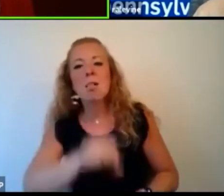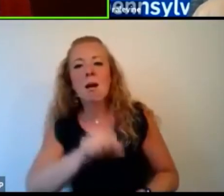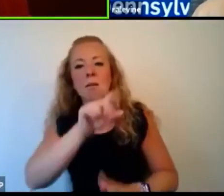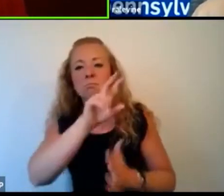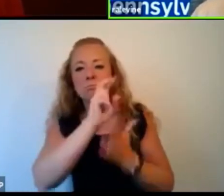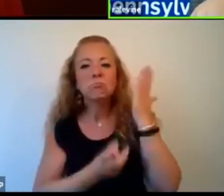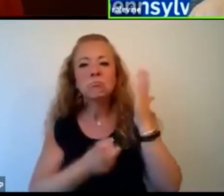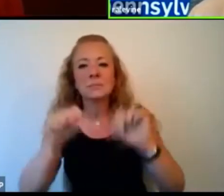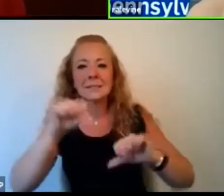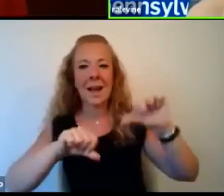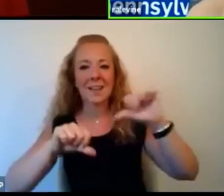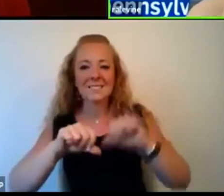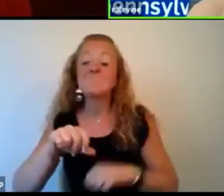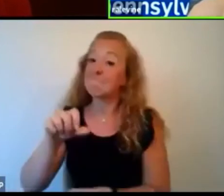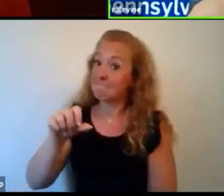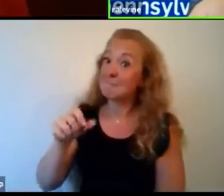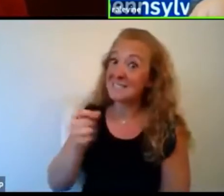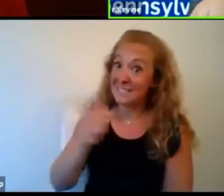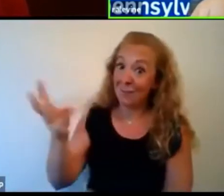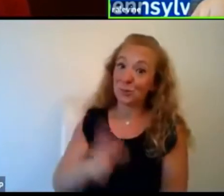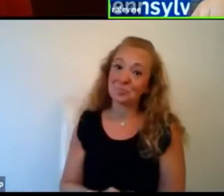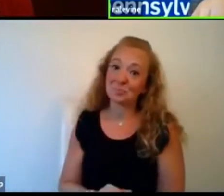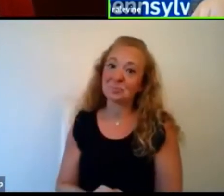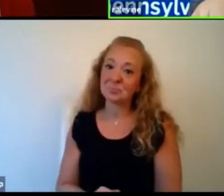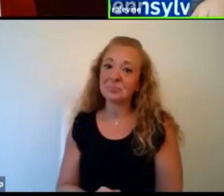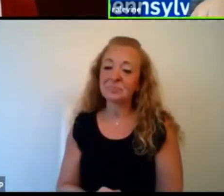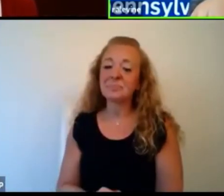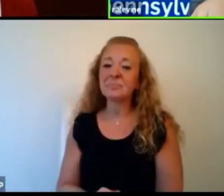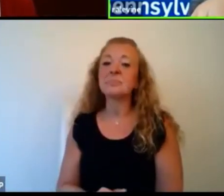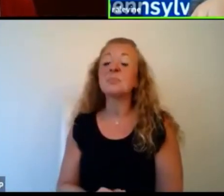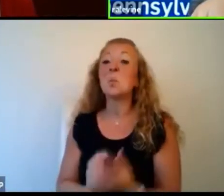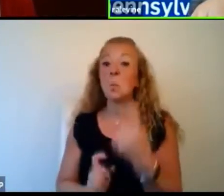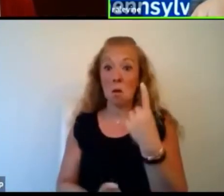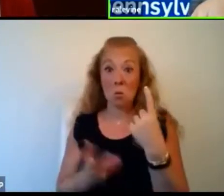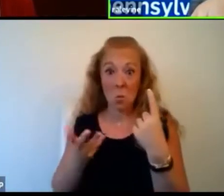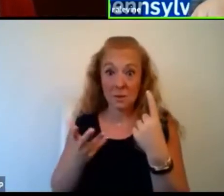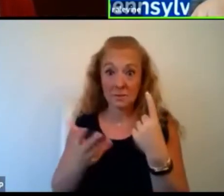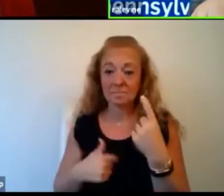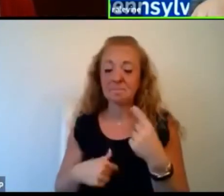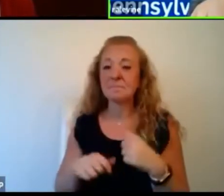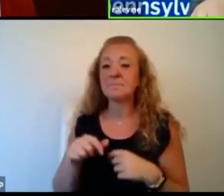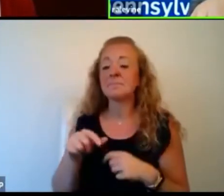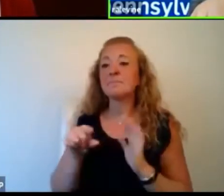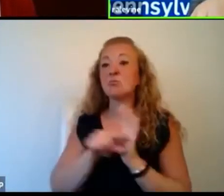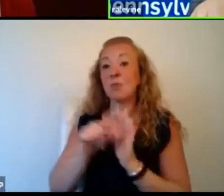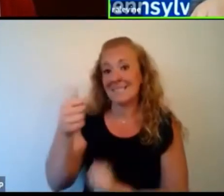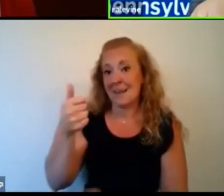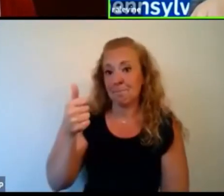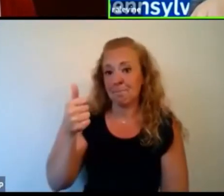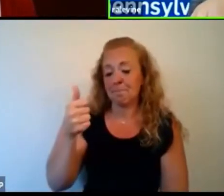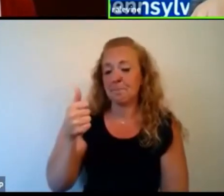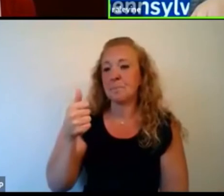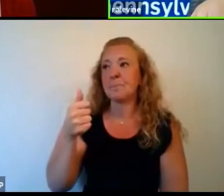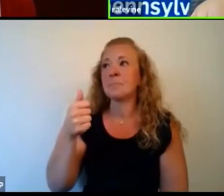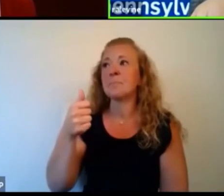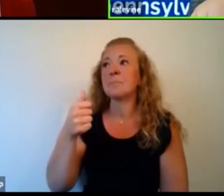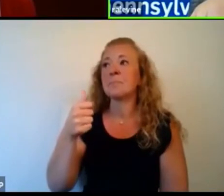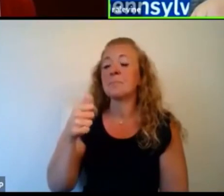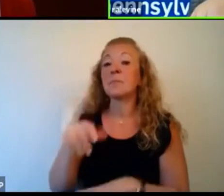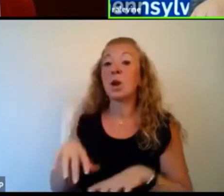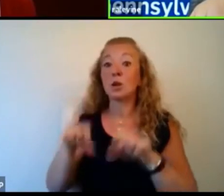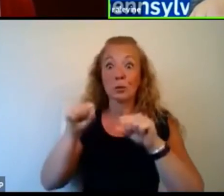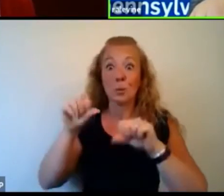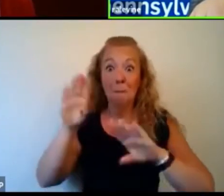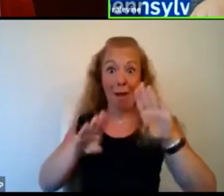Sure. Um, so several, um, so one was, uh, in 10th grade, um, when I took my first biology